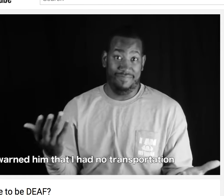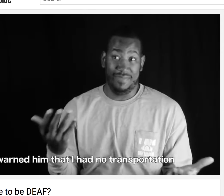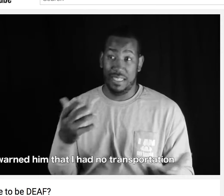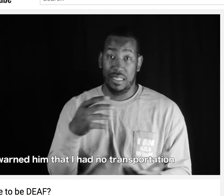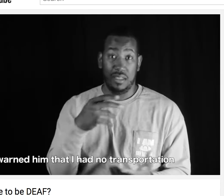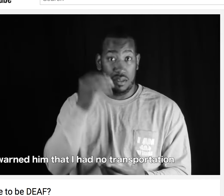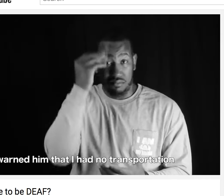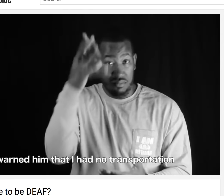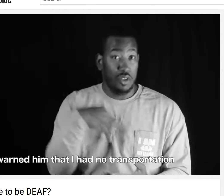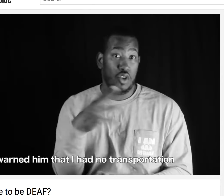them.